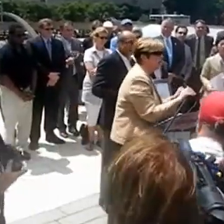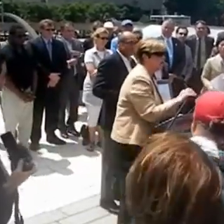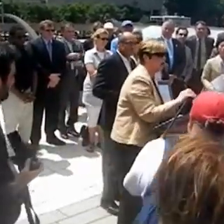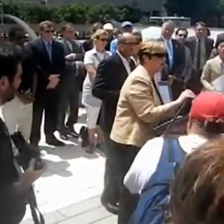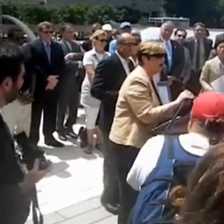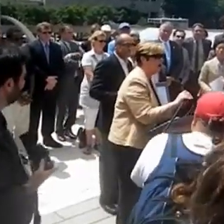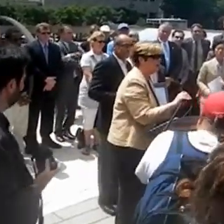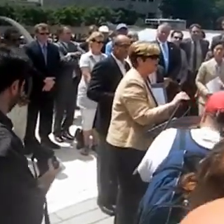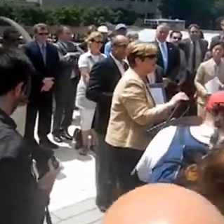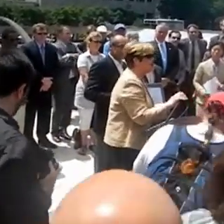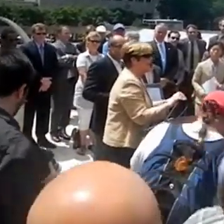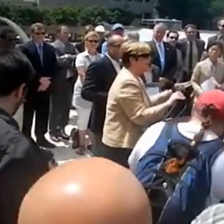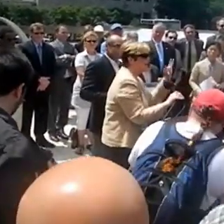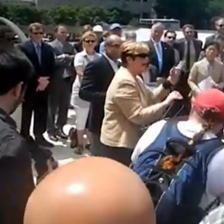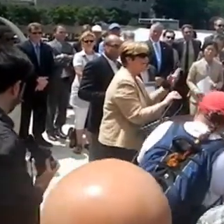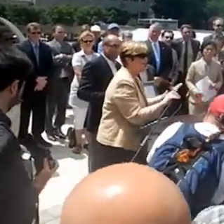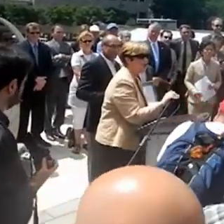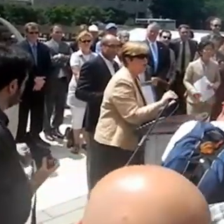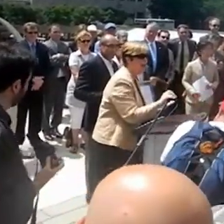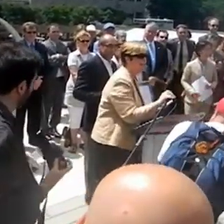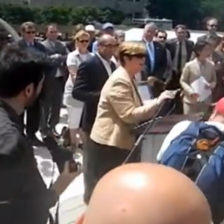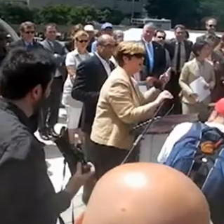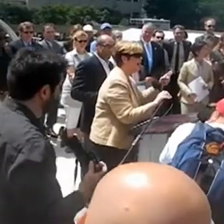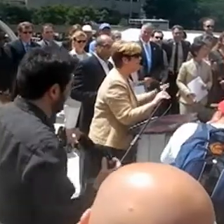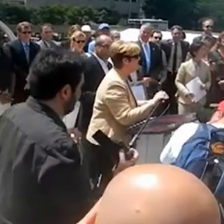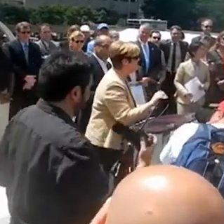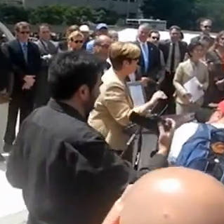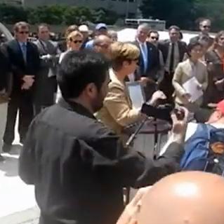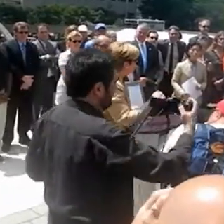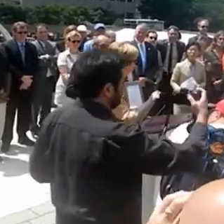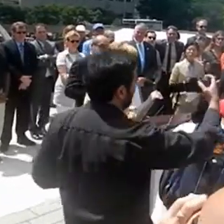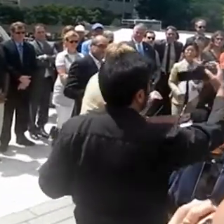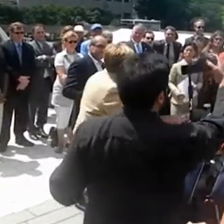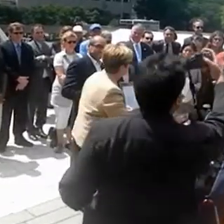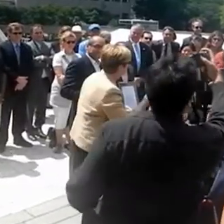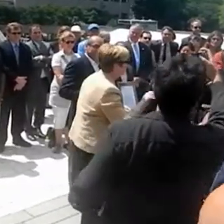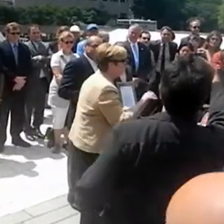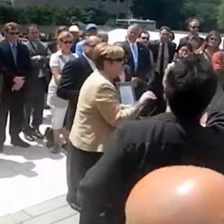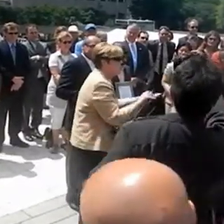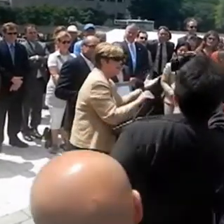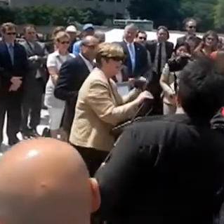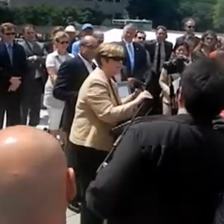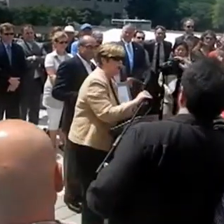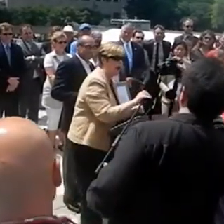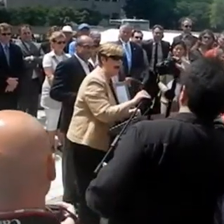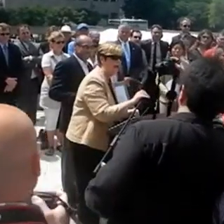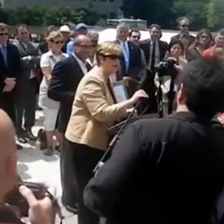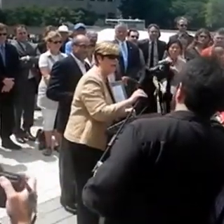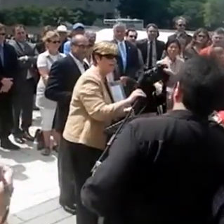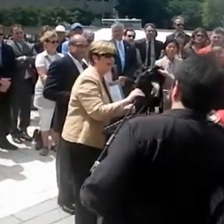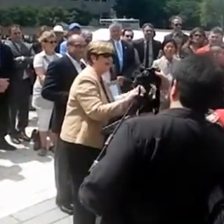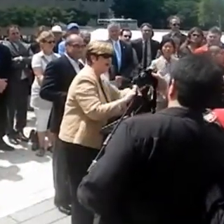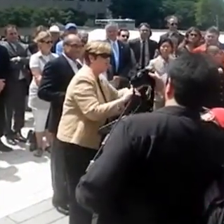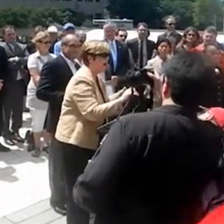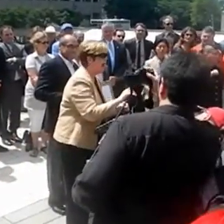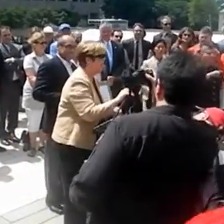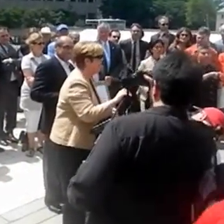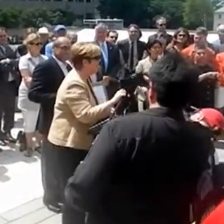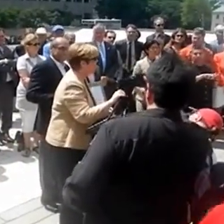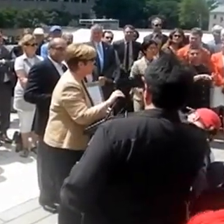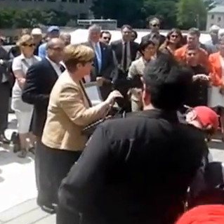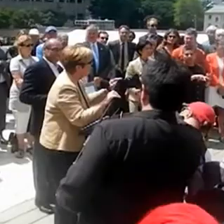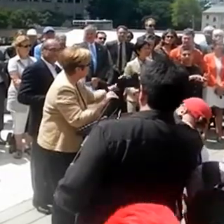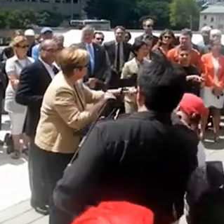want to also acknowledge that we have two ways of bringing in summer in the City of Toronto. One is Pride and the other